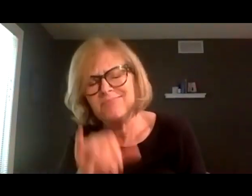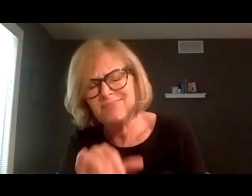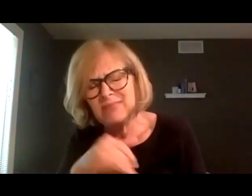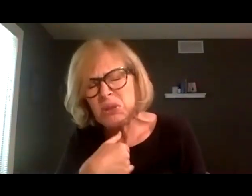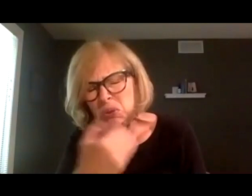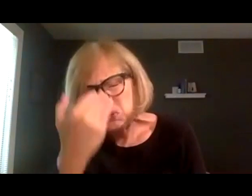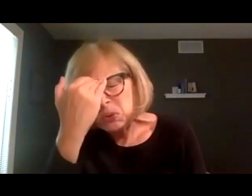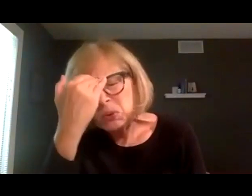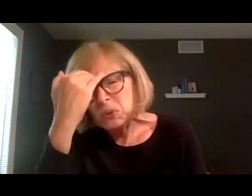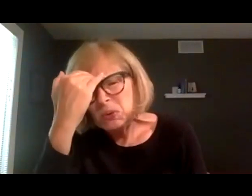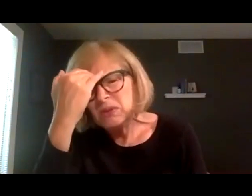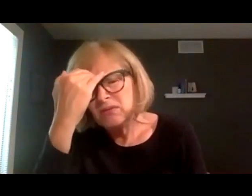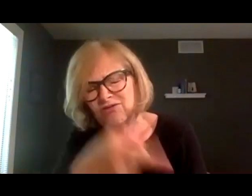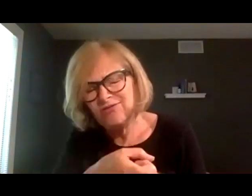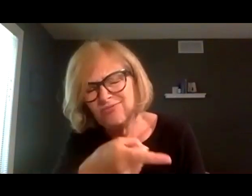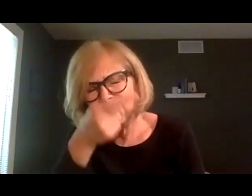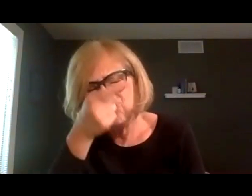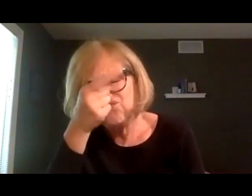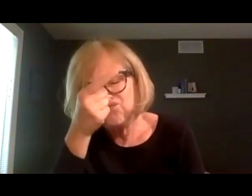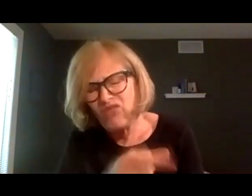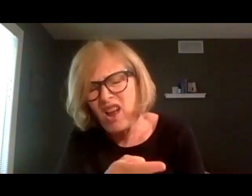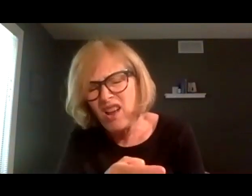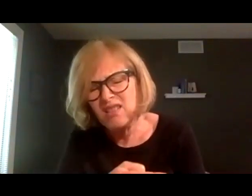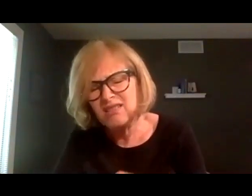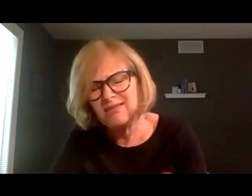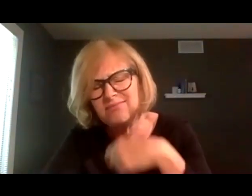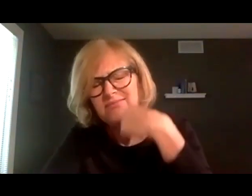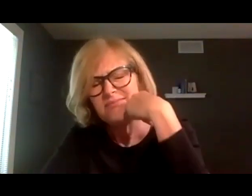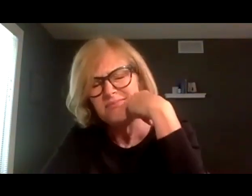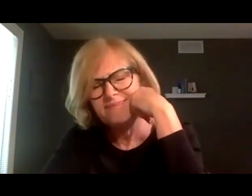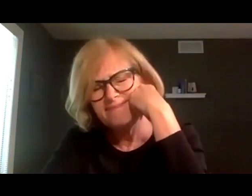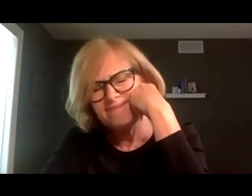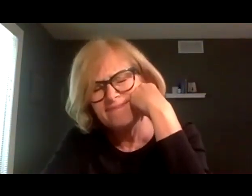she said that I tattled and I know that she's right